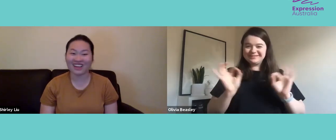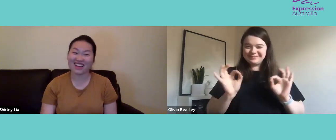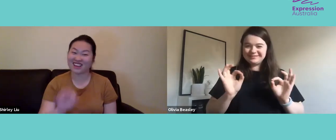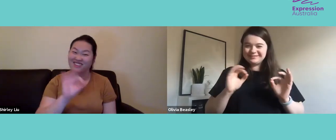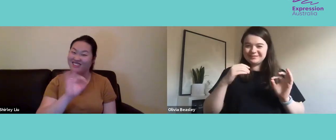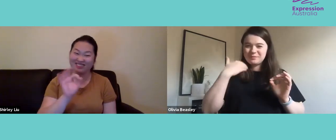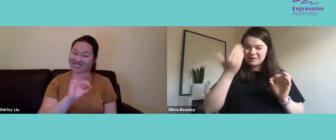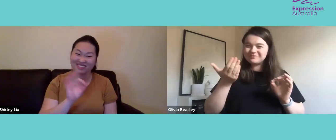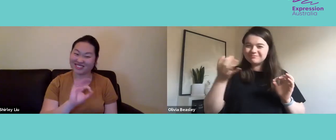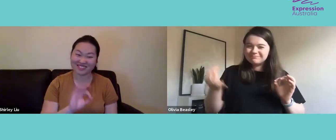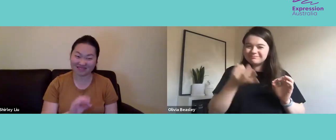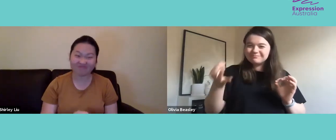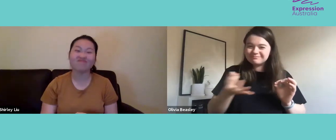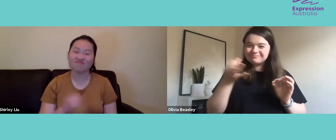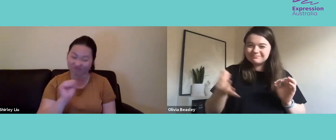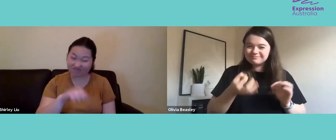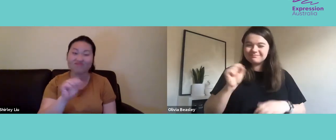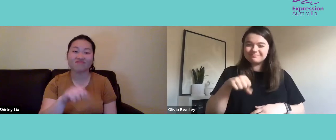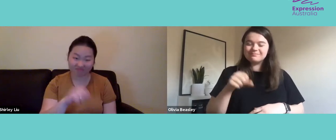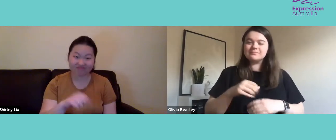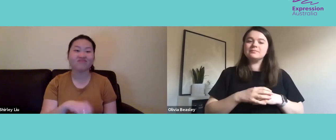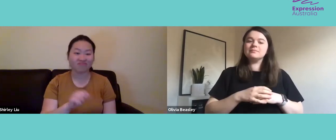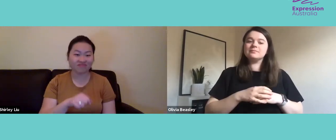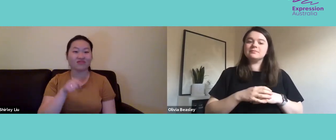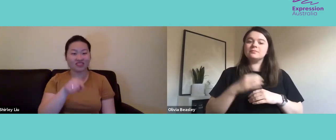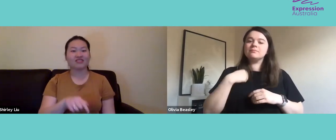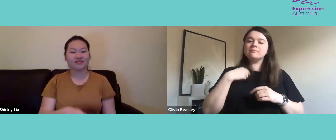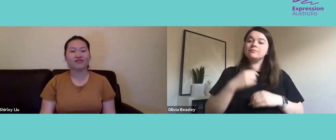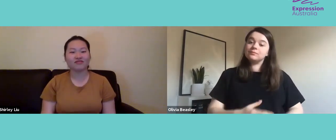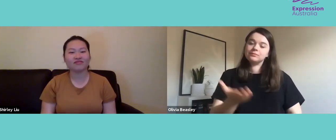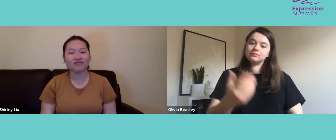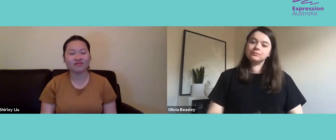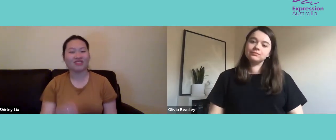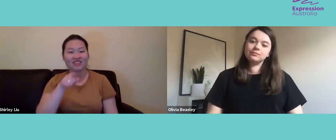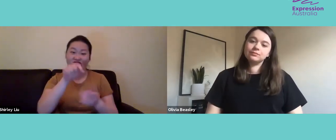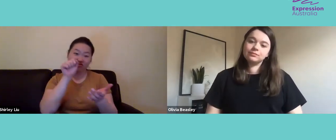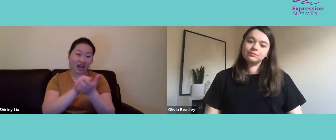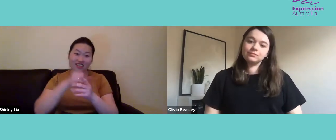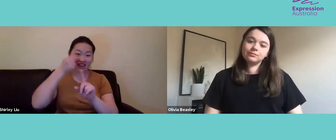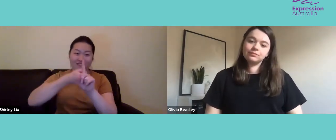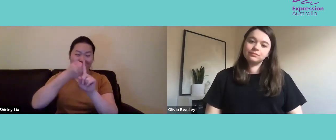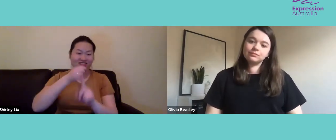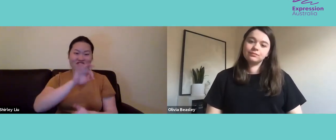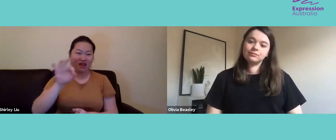have an outcome basis, it's an ongoing advocacy journey, is that right? That's correct.